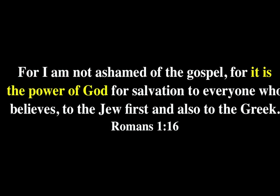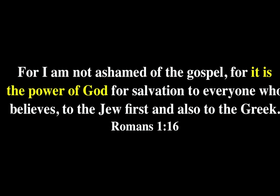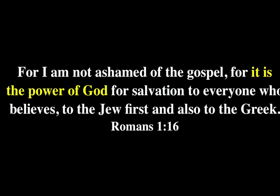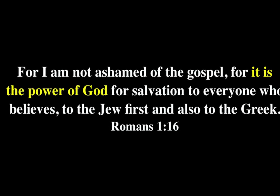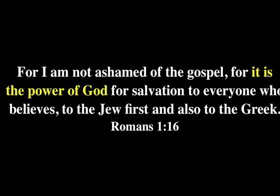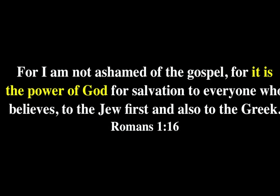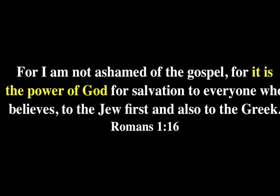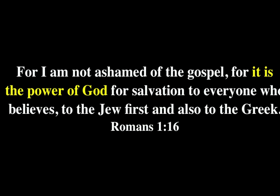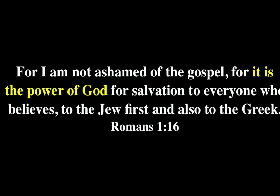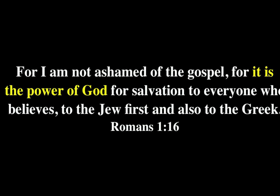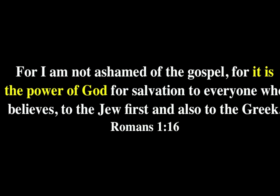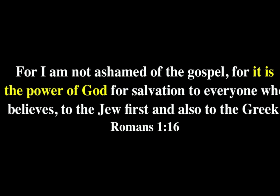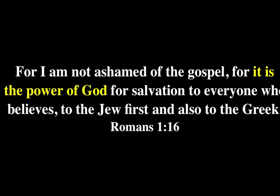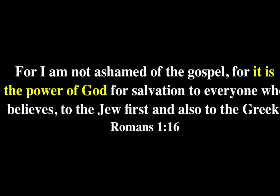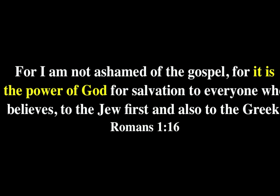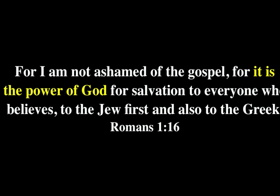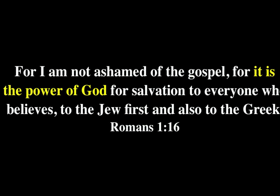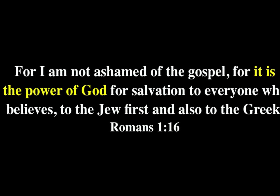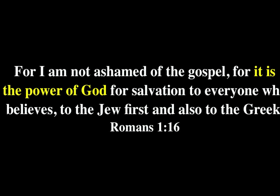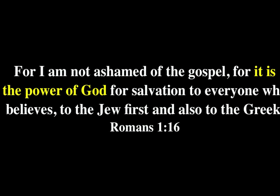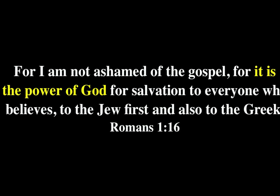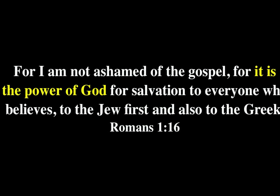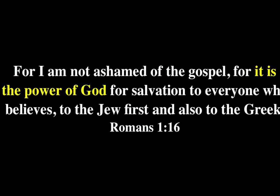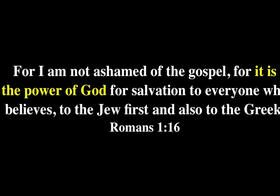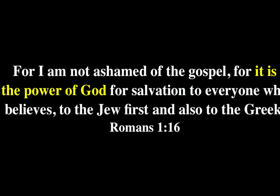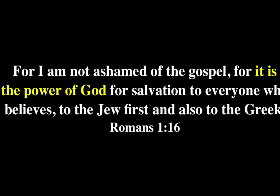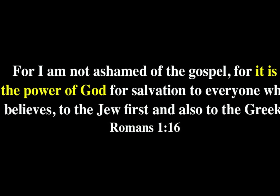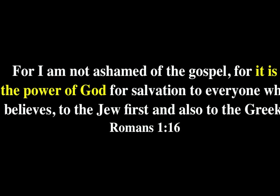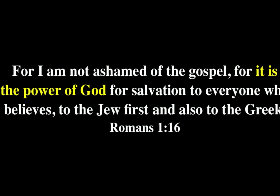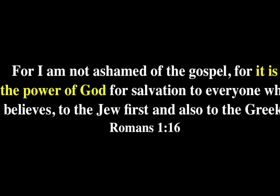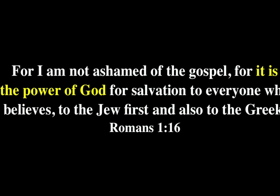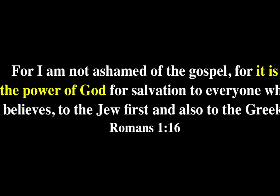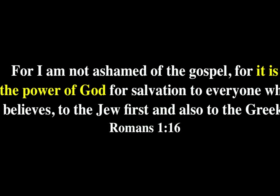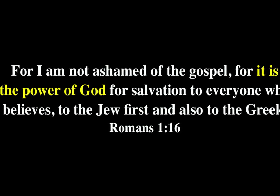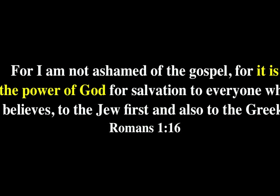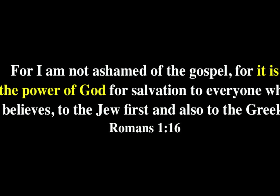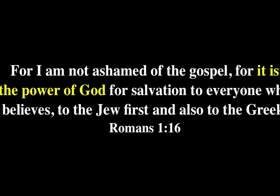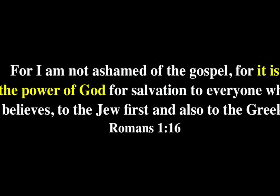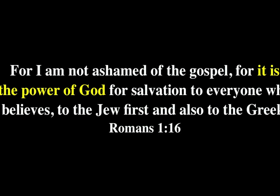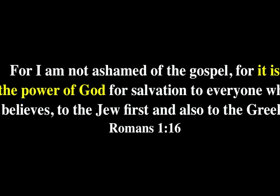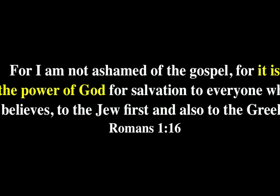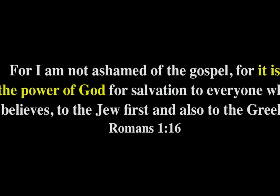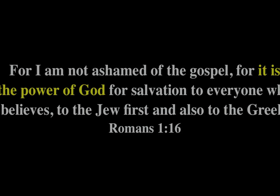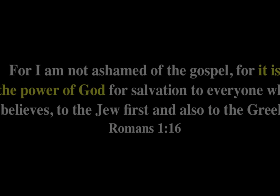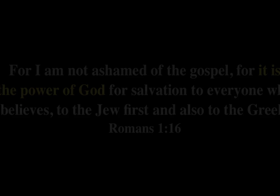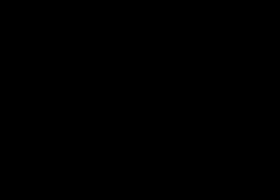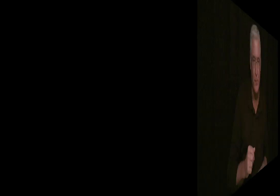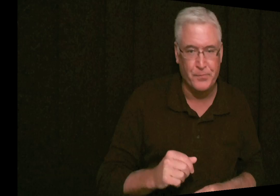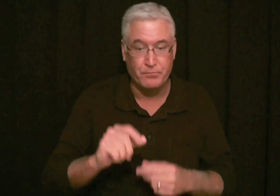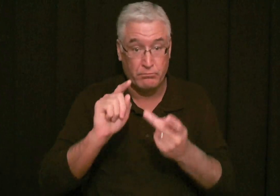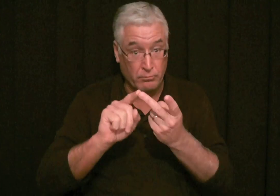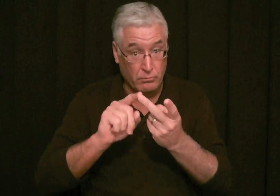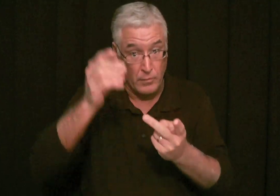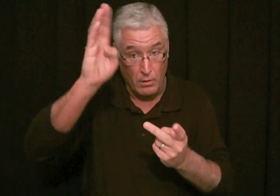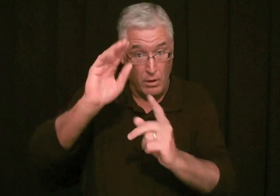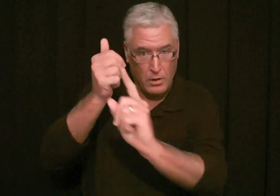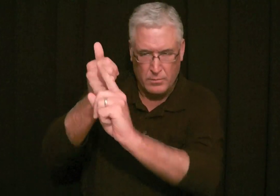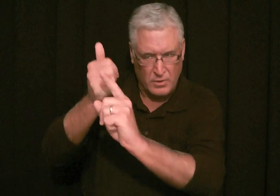gospel, for it is the power of God for salvation to everyone who believes, to the Jew first and also to the Greek. And